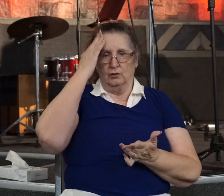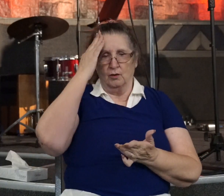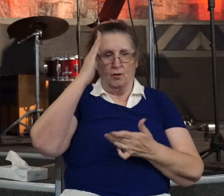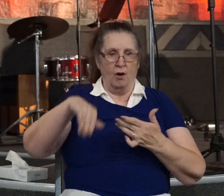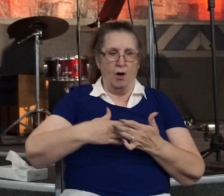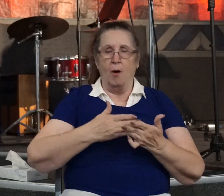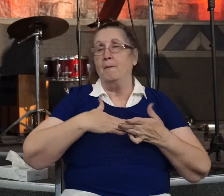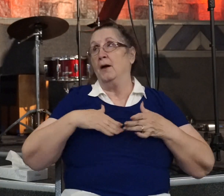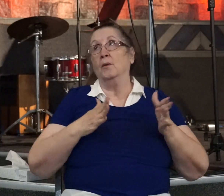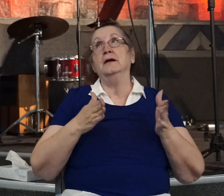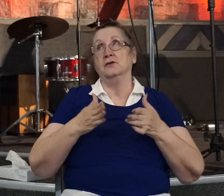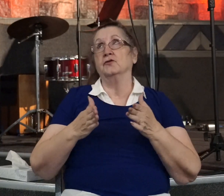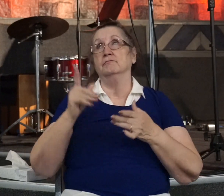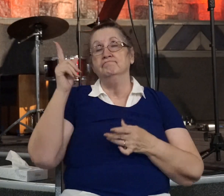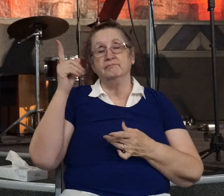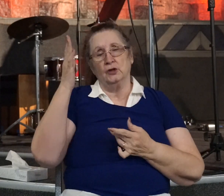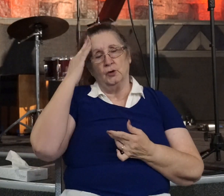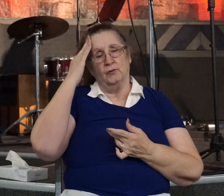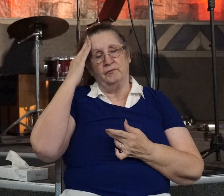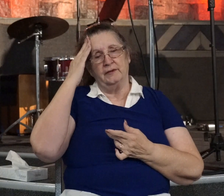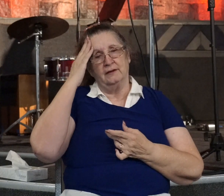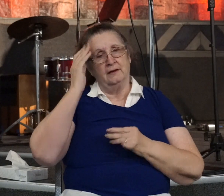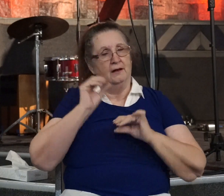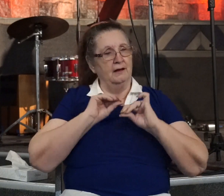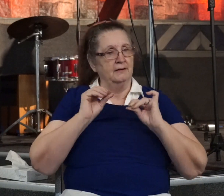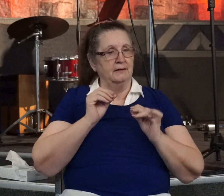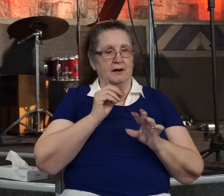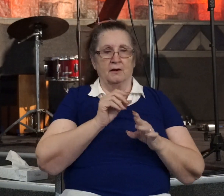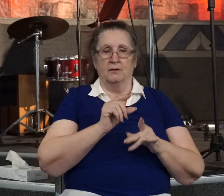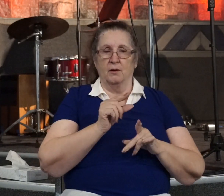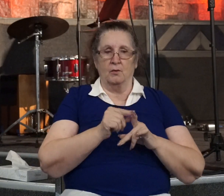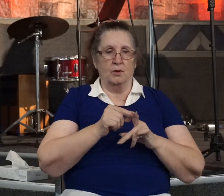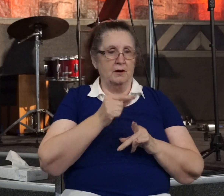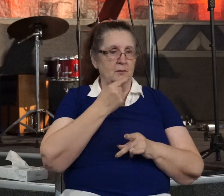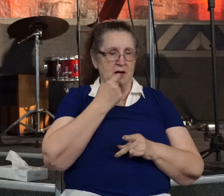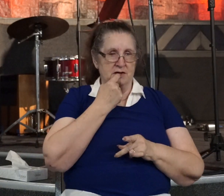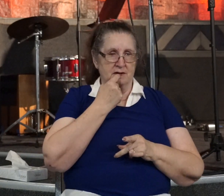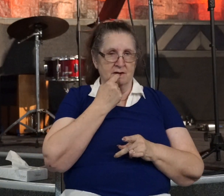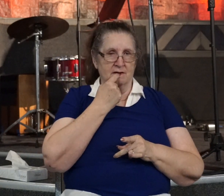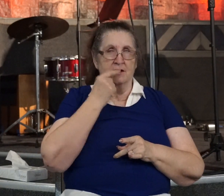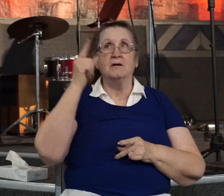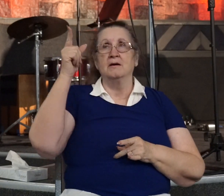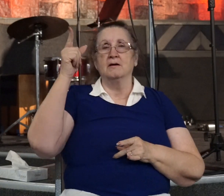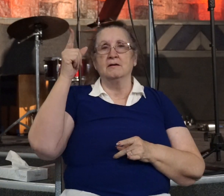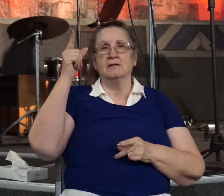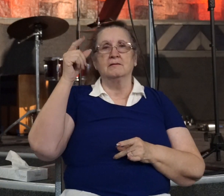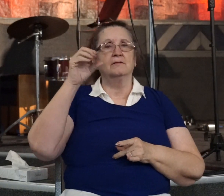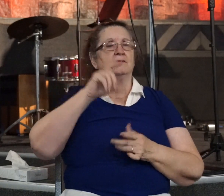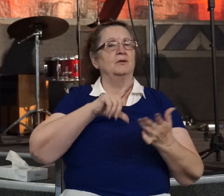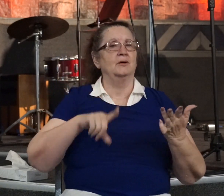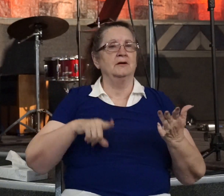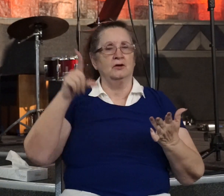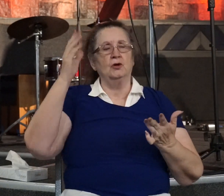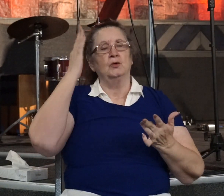ways. For there is not a word on my tongue. But behold, O Lord, you know it all together.